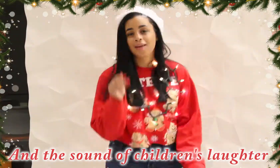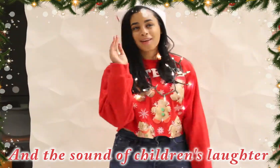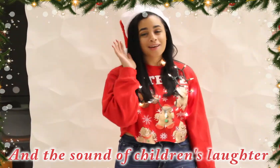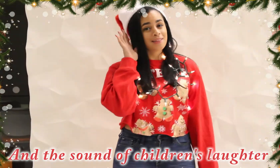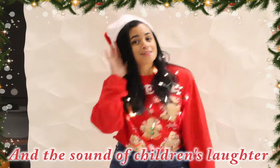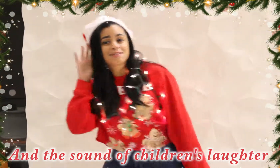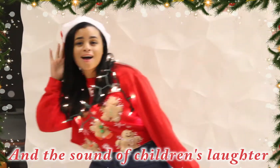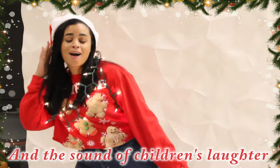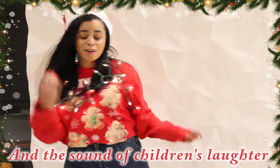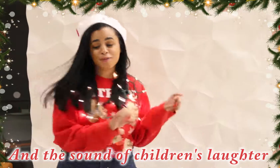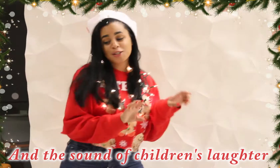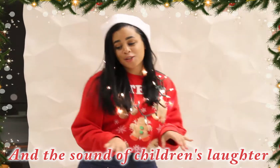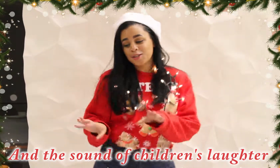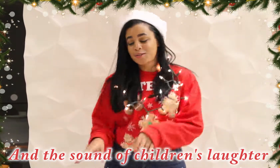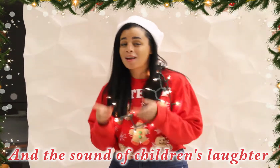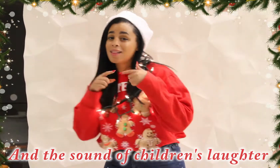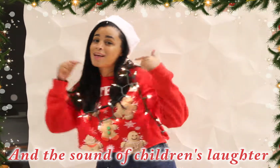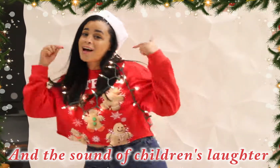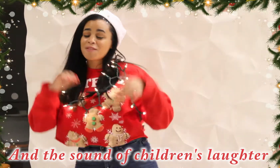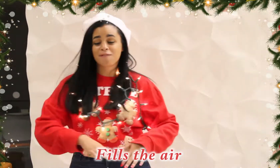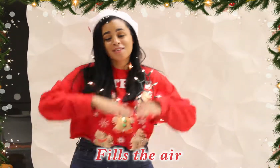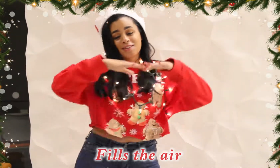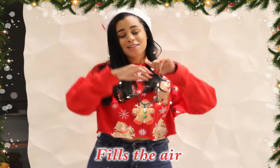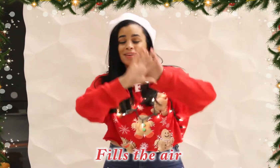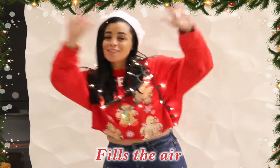And my son and children Life fulfills me